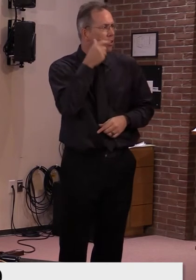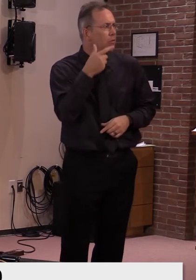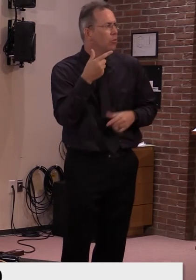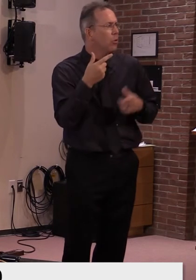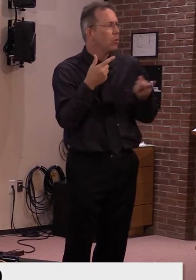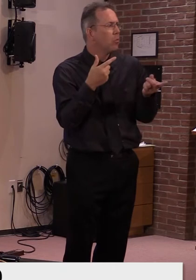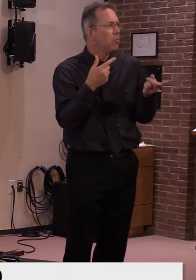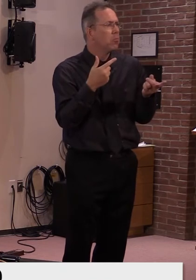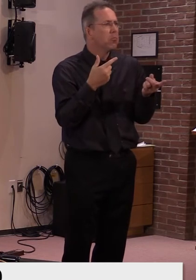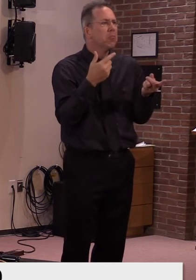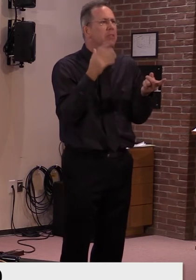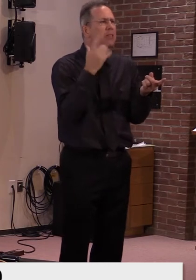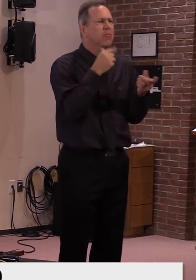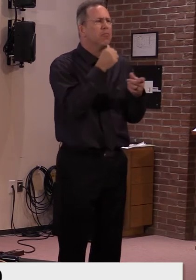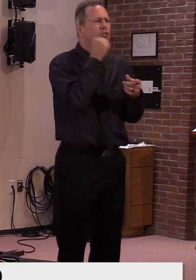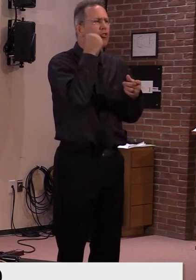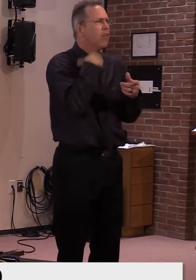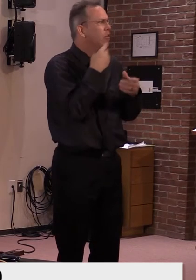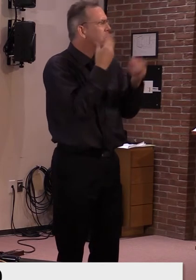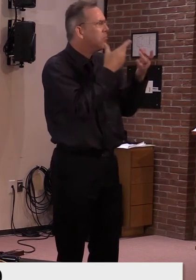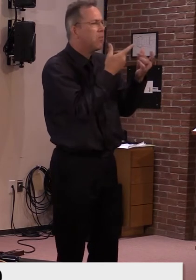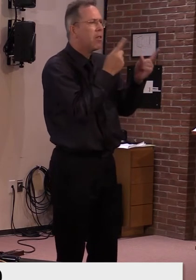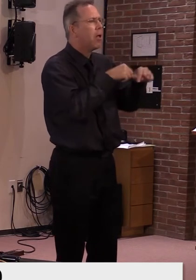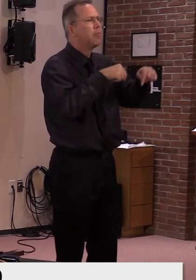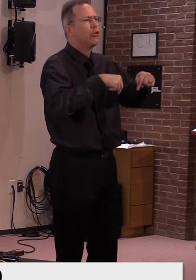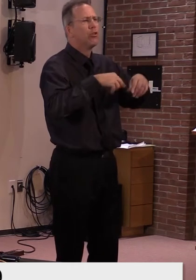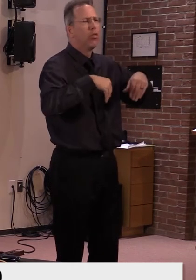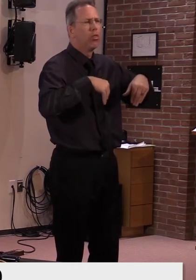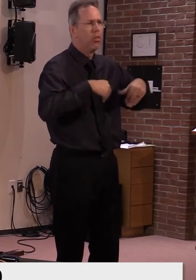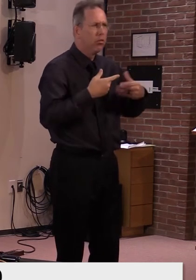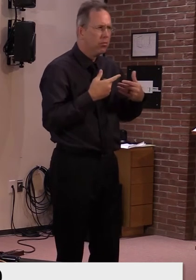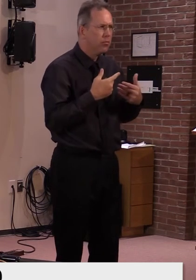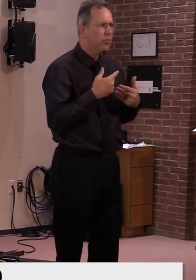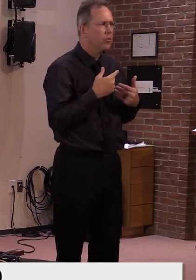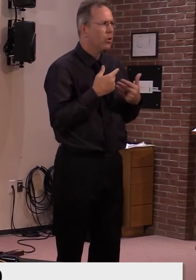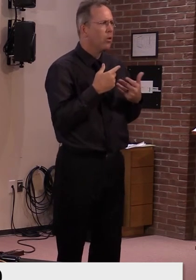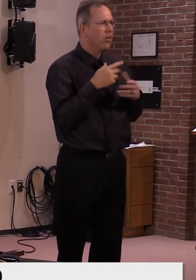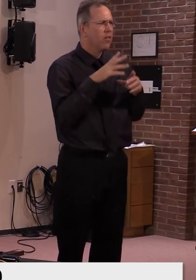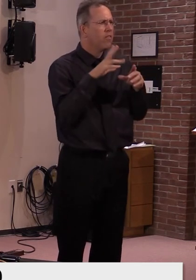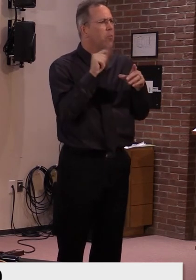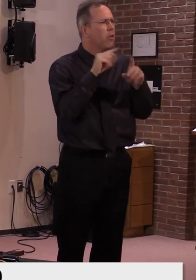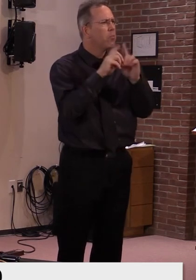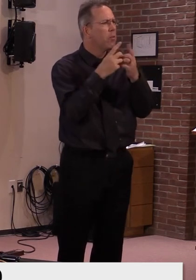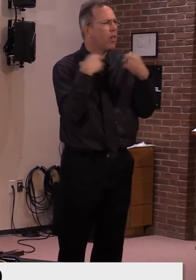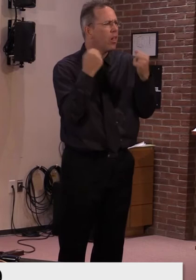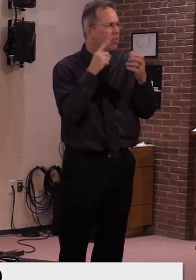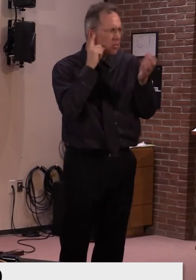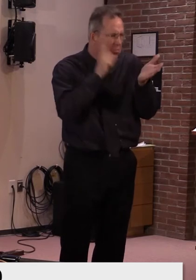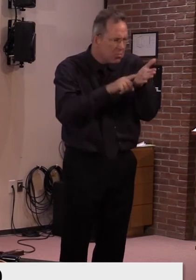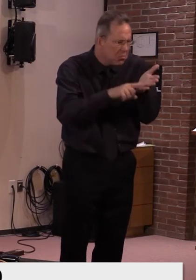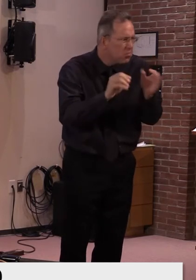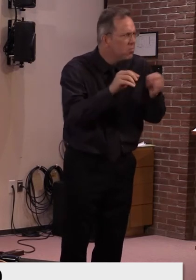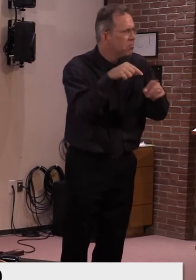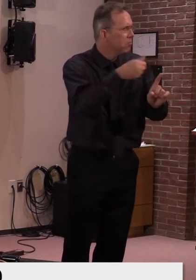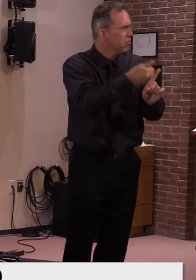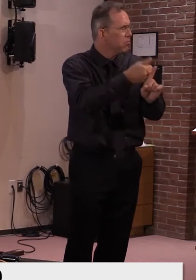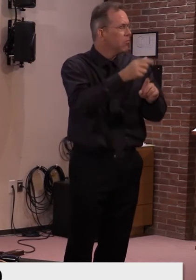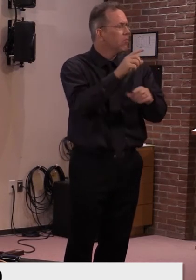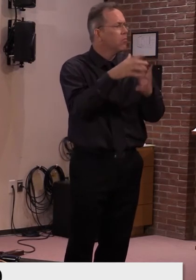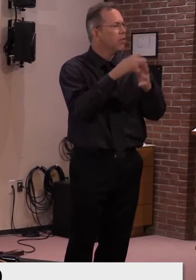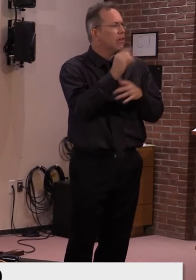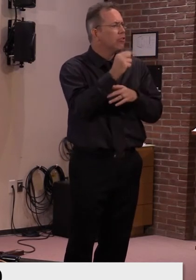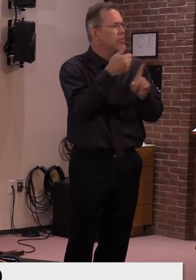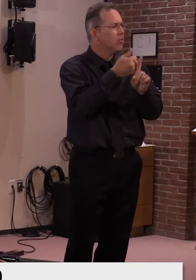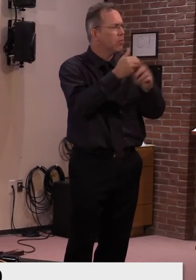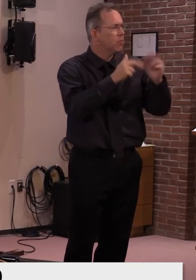of any sort of epi investigation. Also note that anyone who may be affected or a close contact